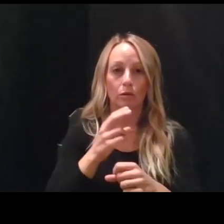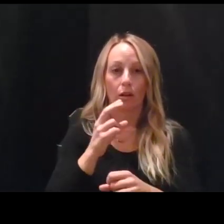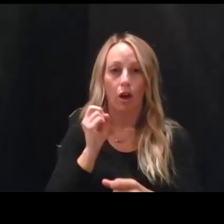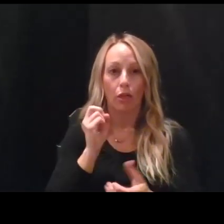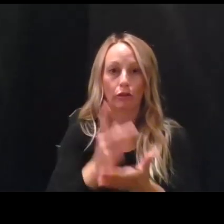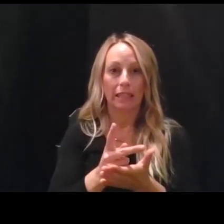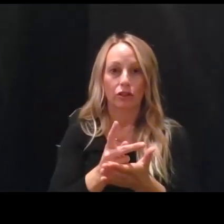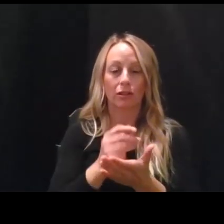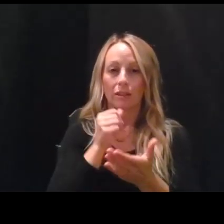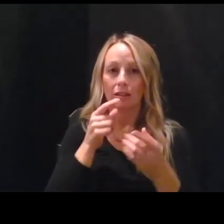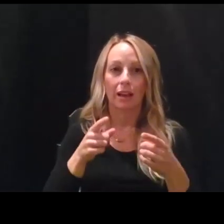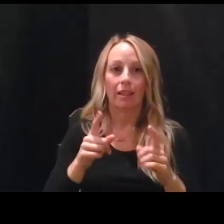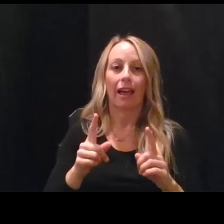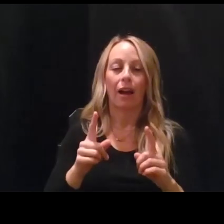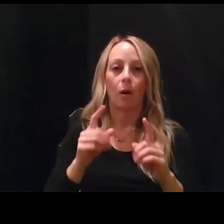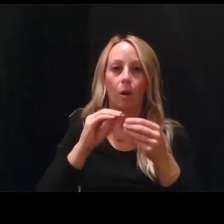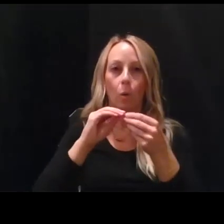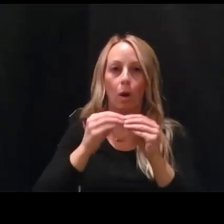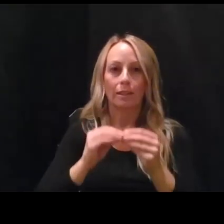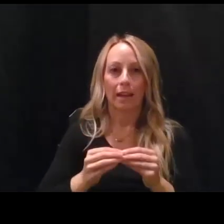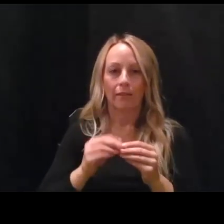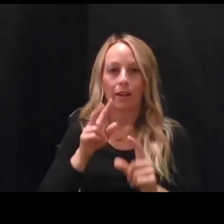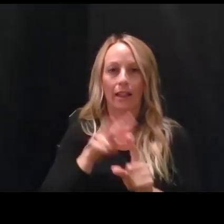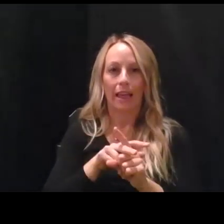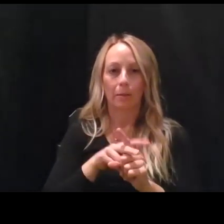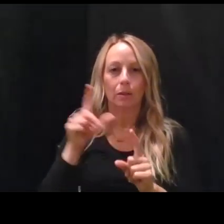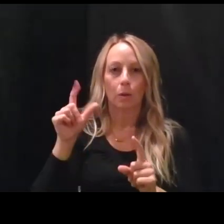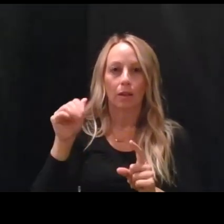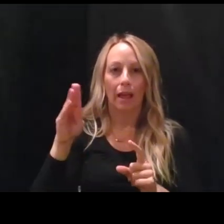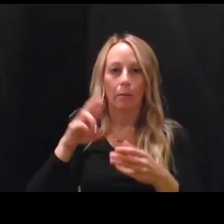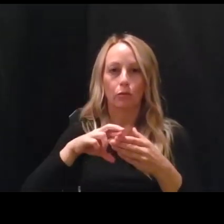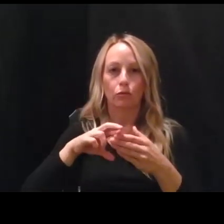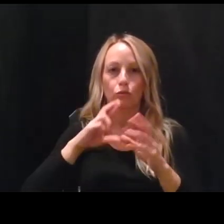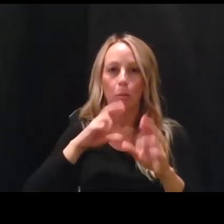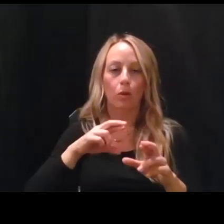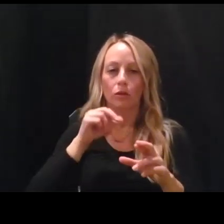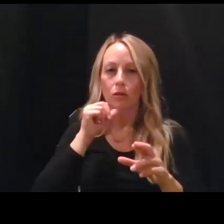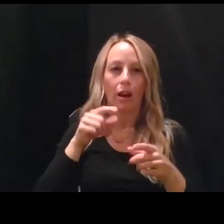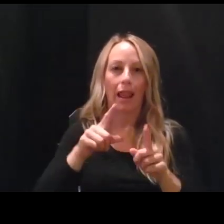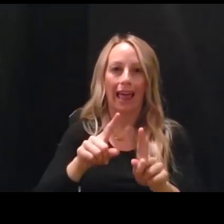does not allow a quantitative claim. So the laboratories are not allowed to report that information.